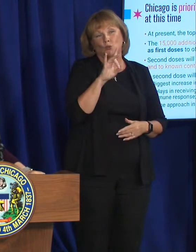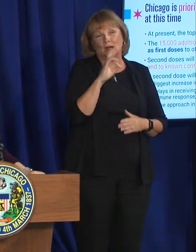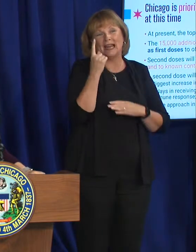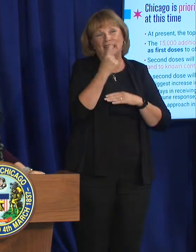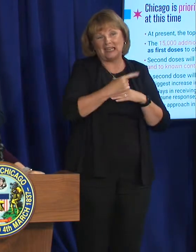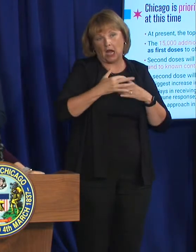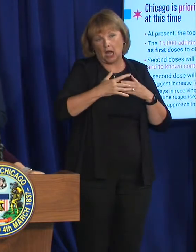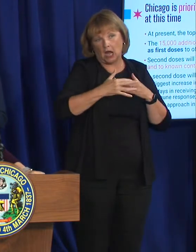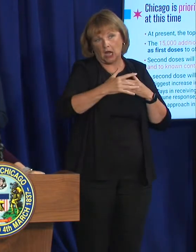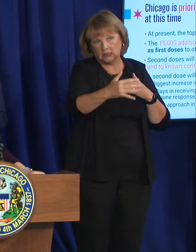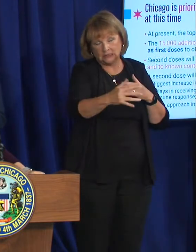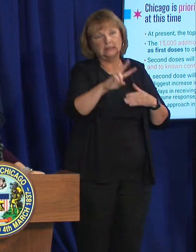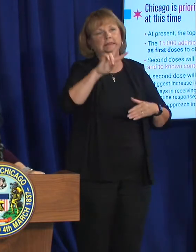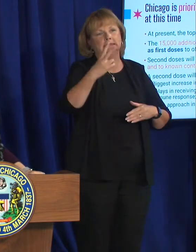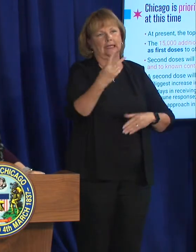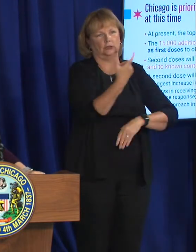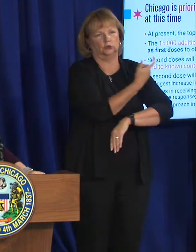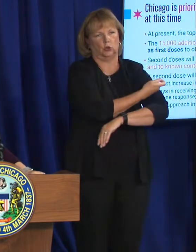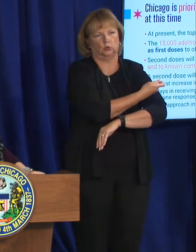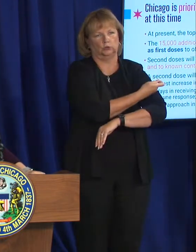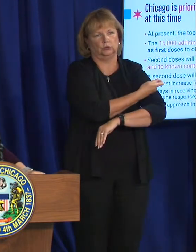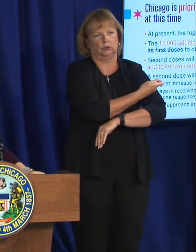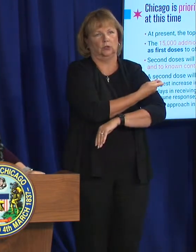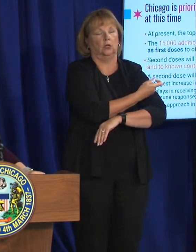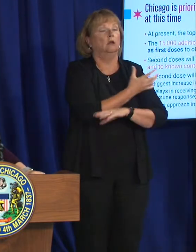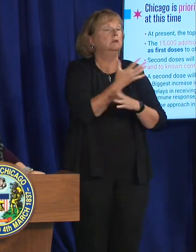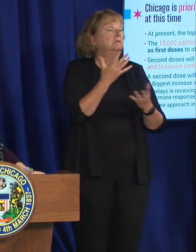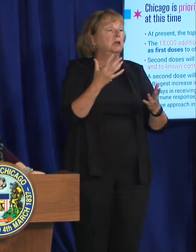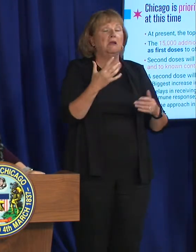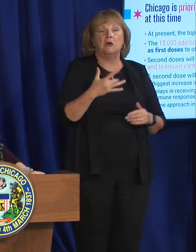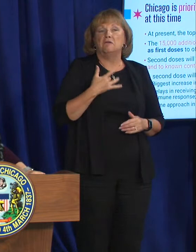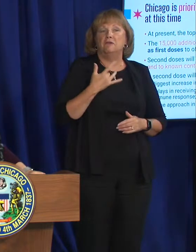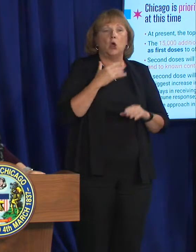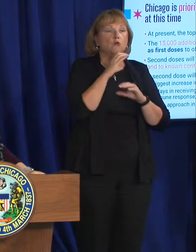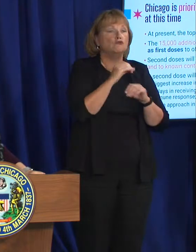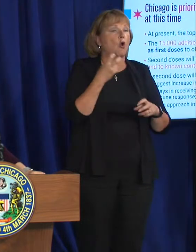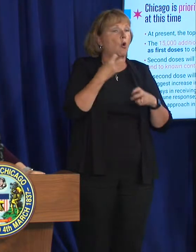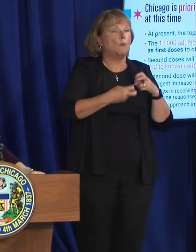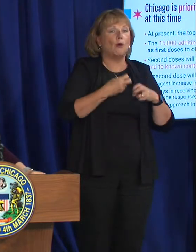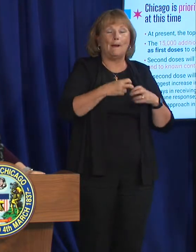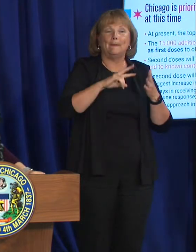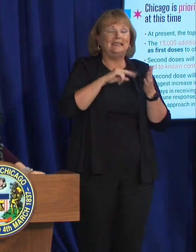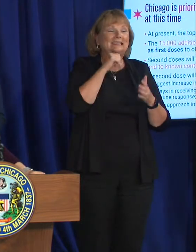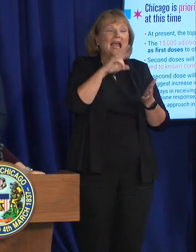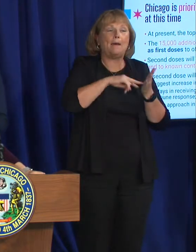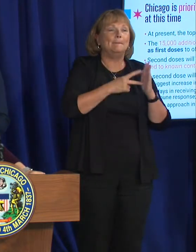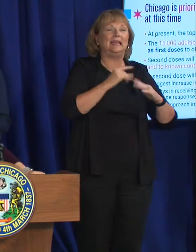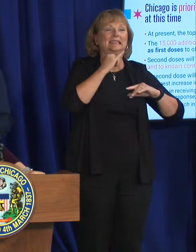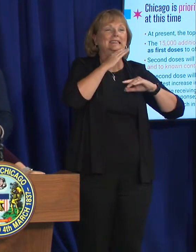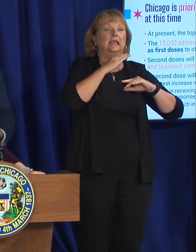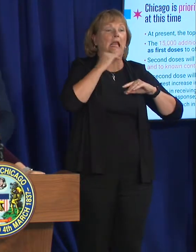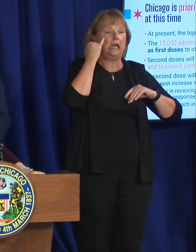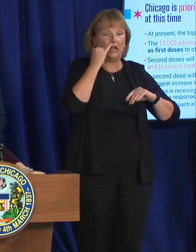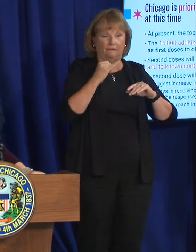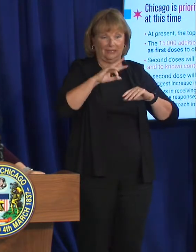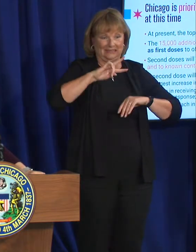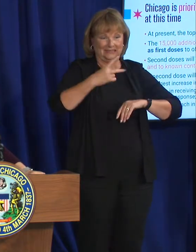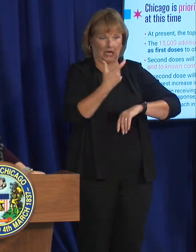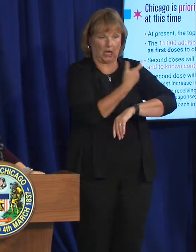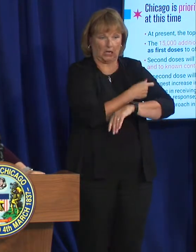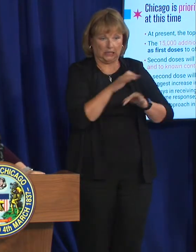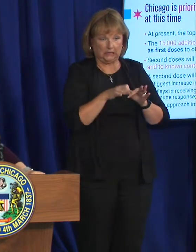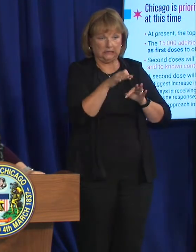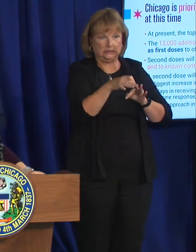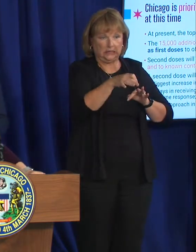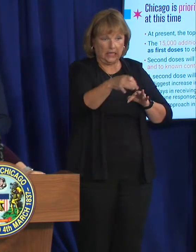you give that second dose. We don't see any problem with a decrease in immune response if that second dose is somewhat